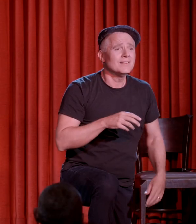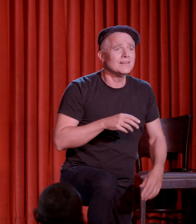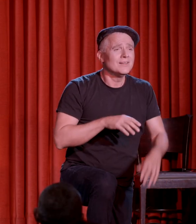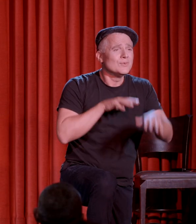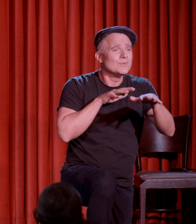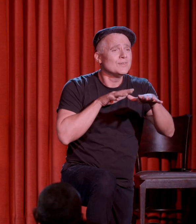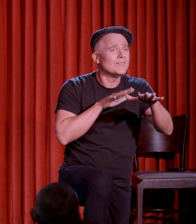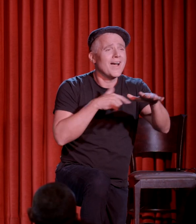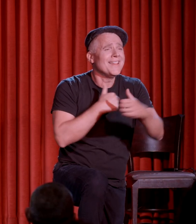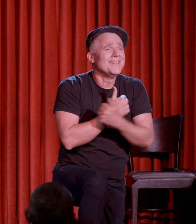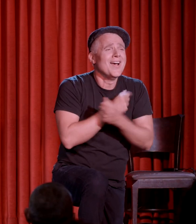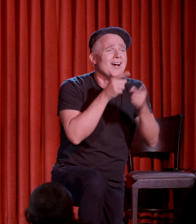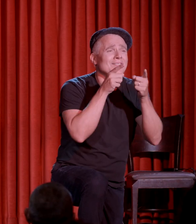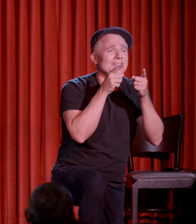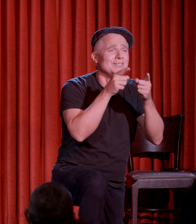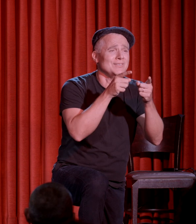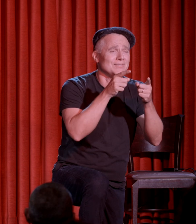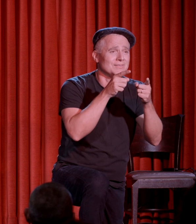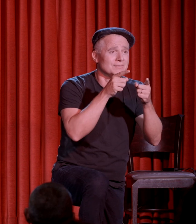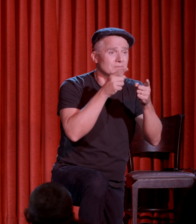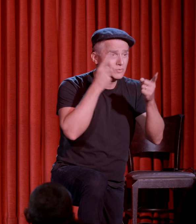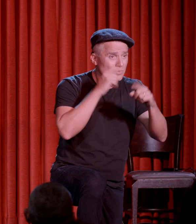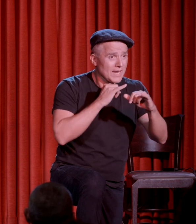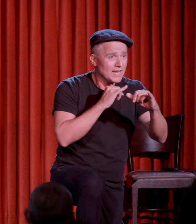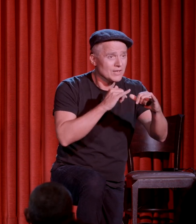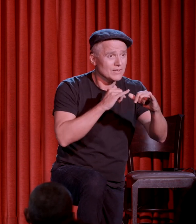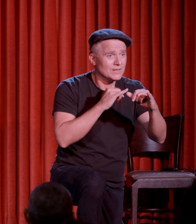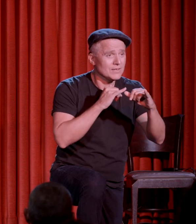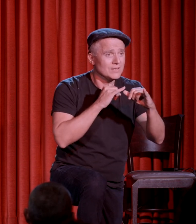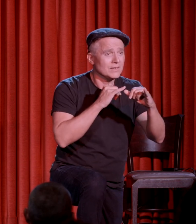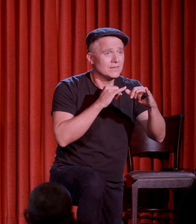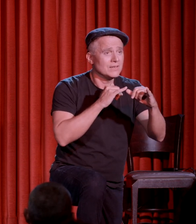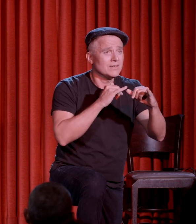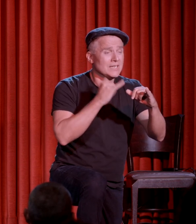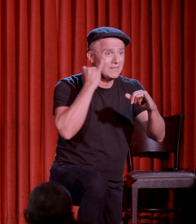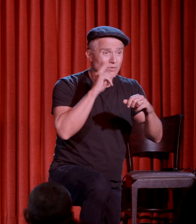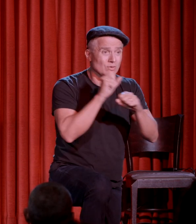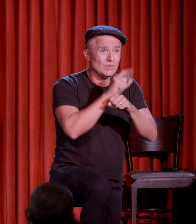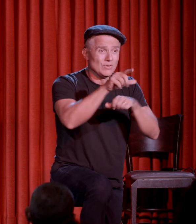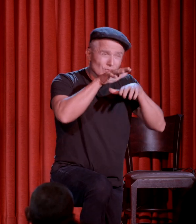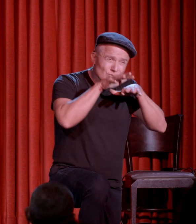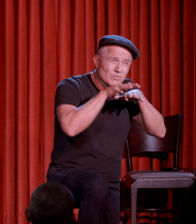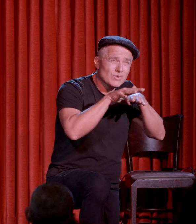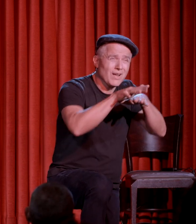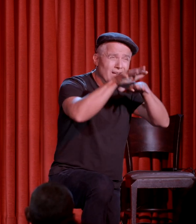River in in love you, don't you care if you're on the run.